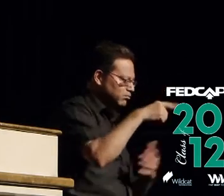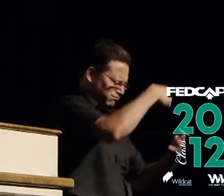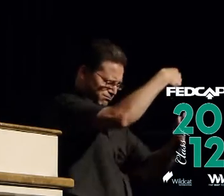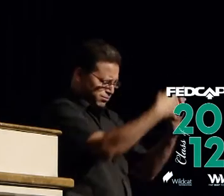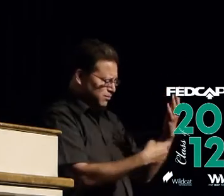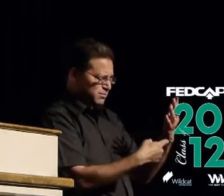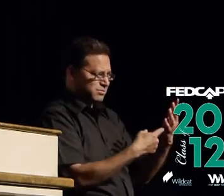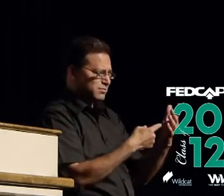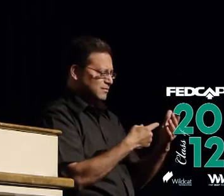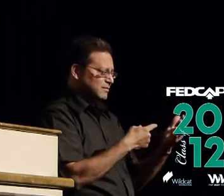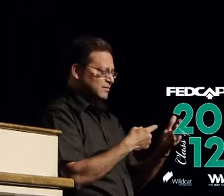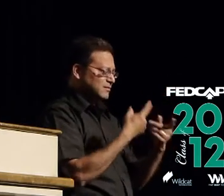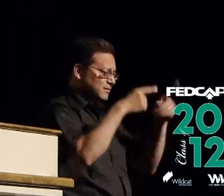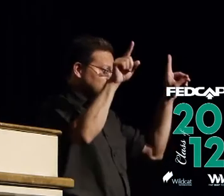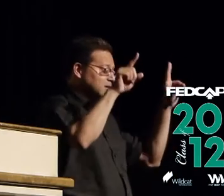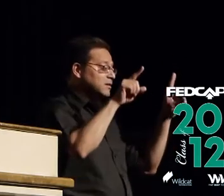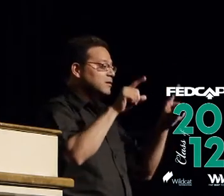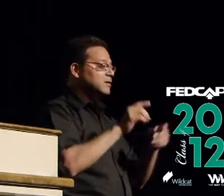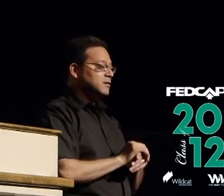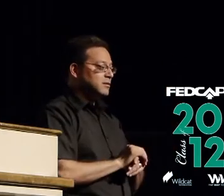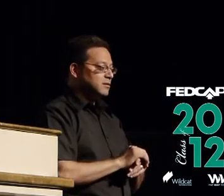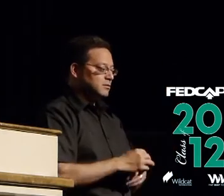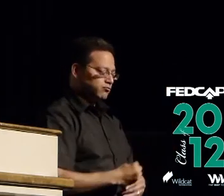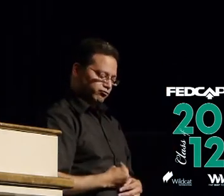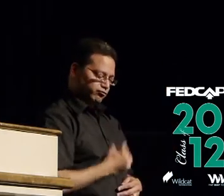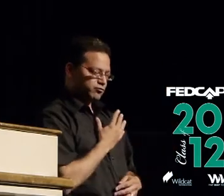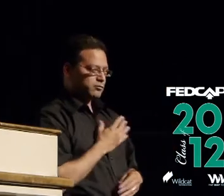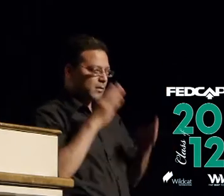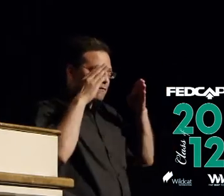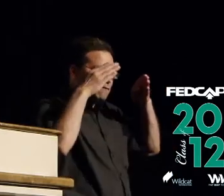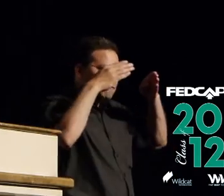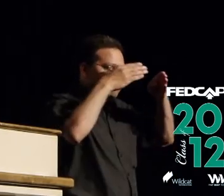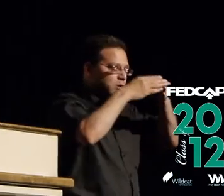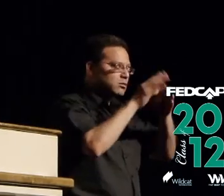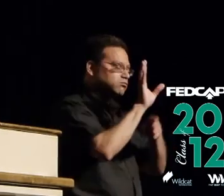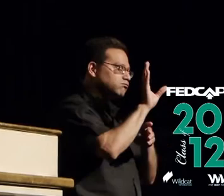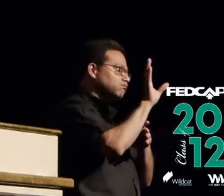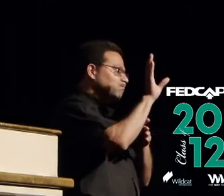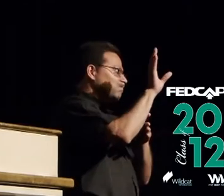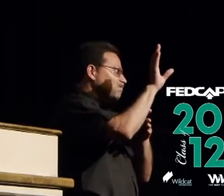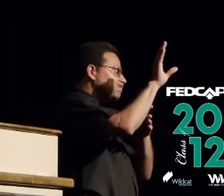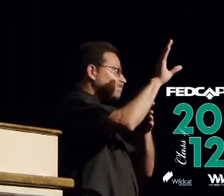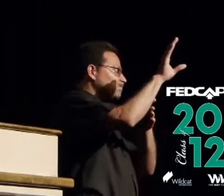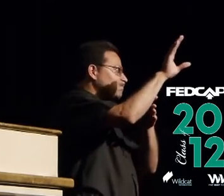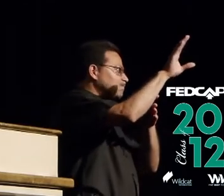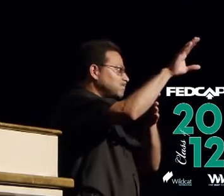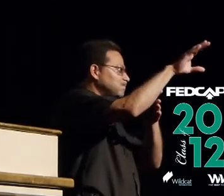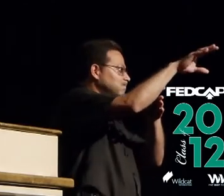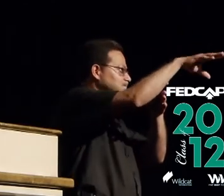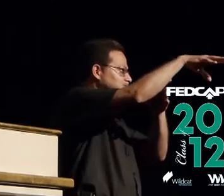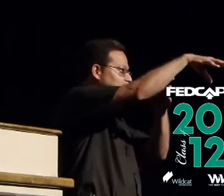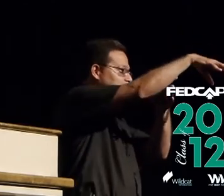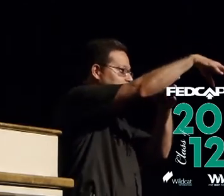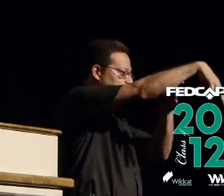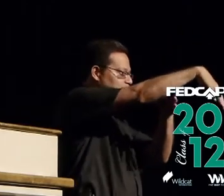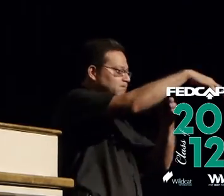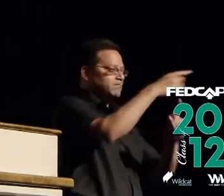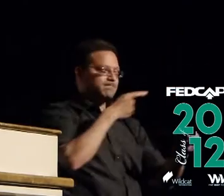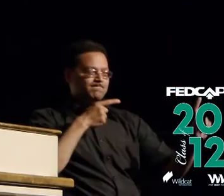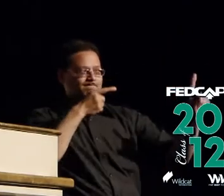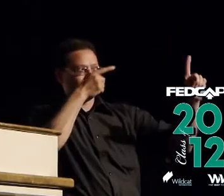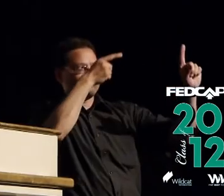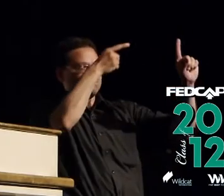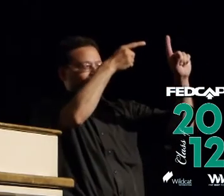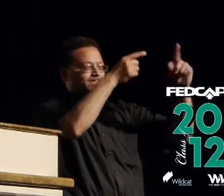number of people your riveted focus on the rim and the absolute follow-through to your objective is what